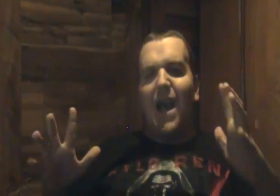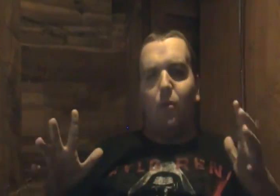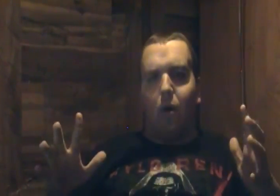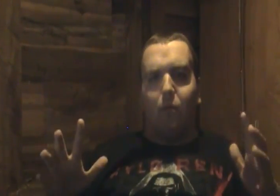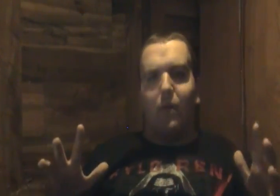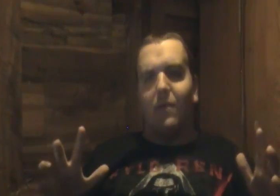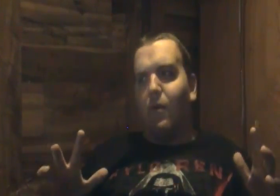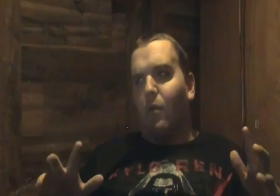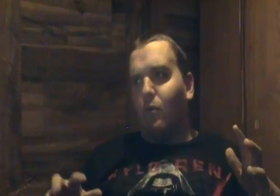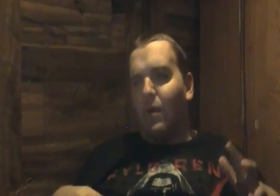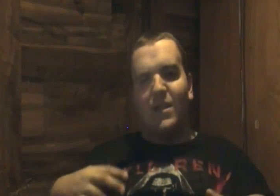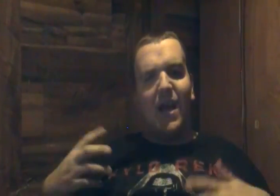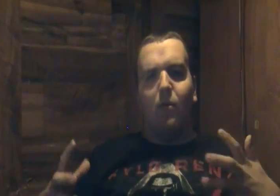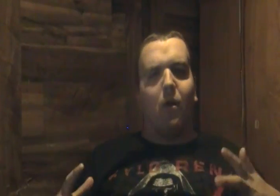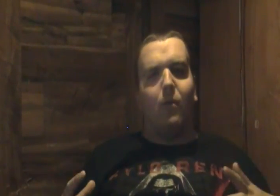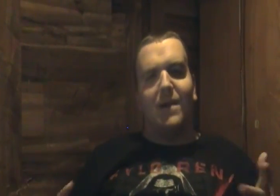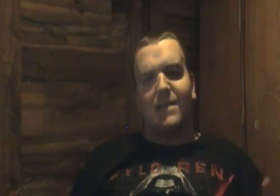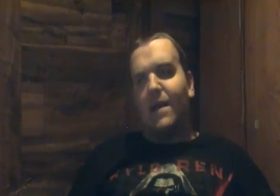jaguar or red jaguar was